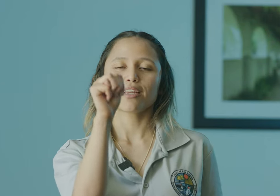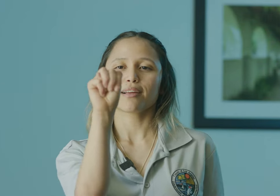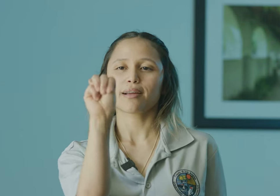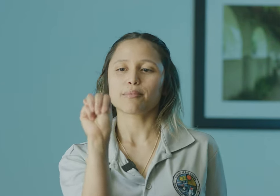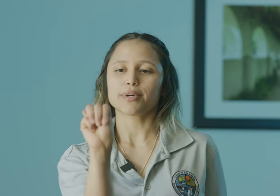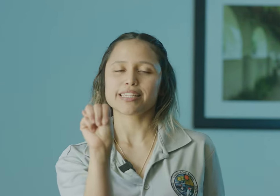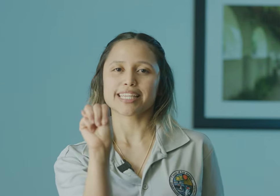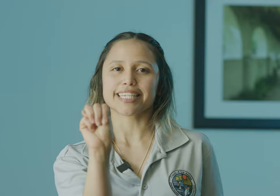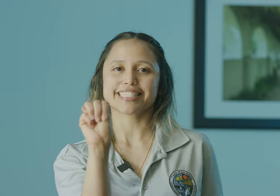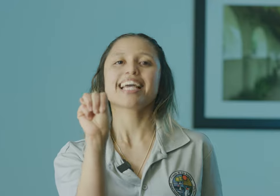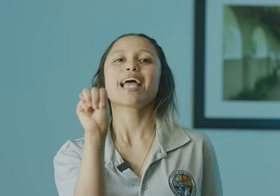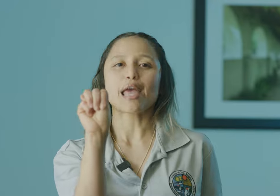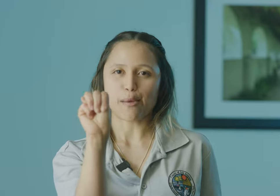but it's like this. M.